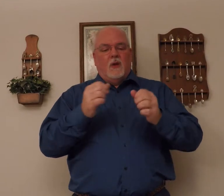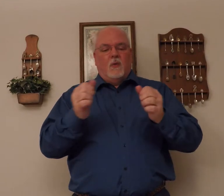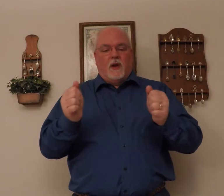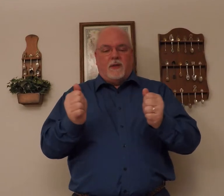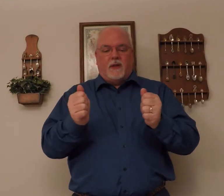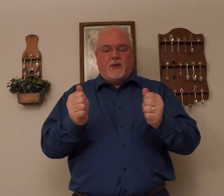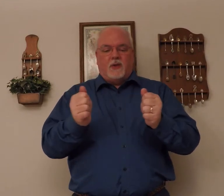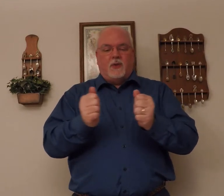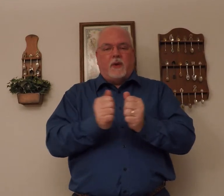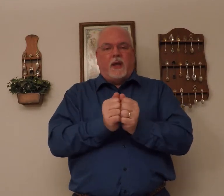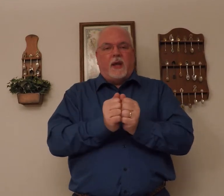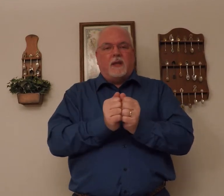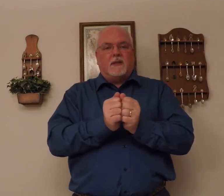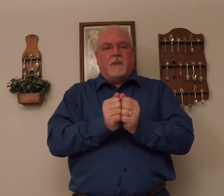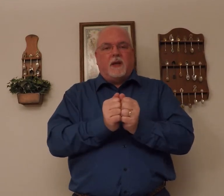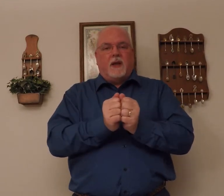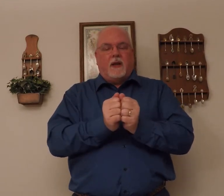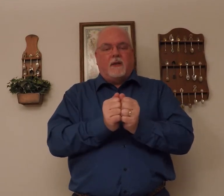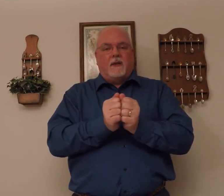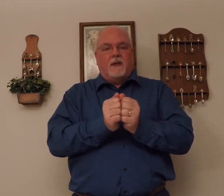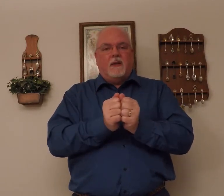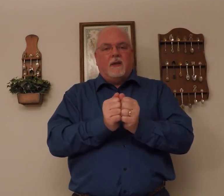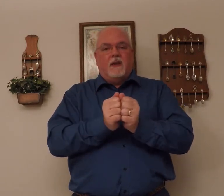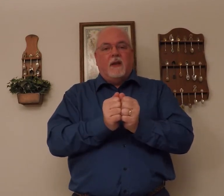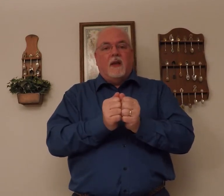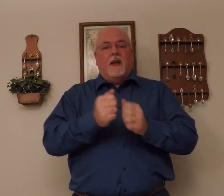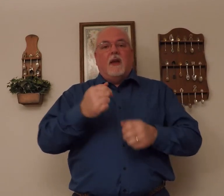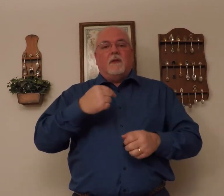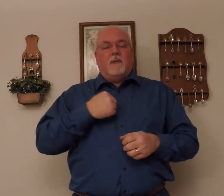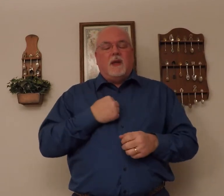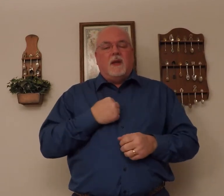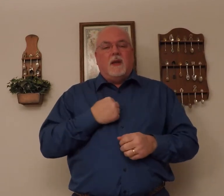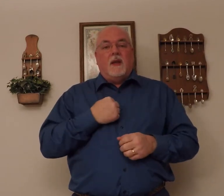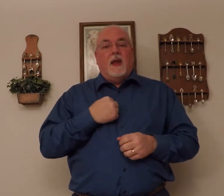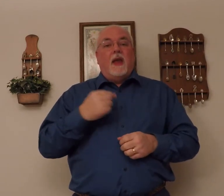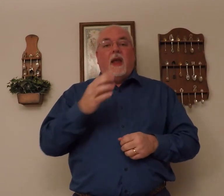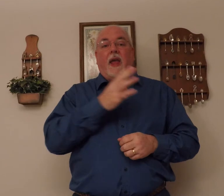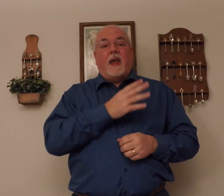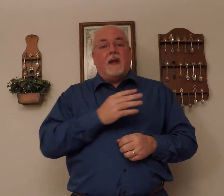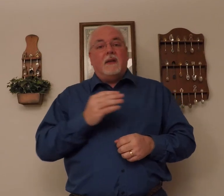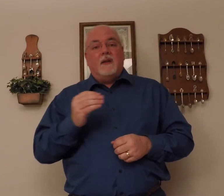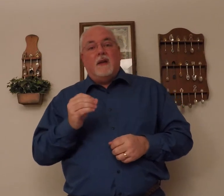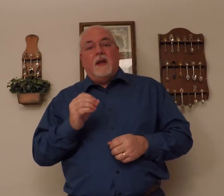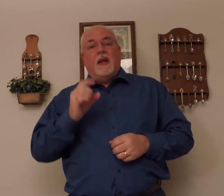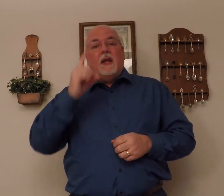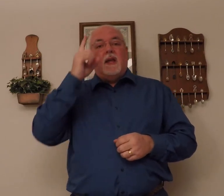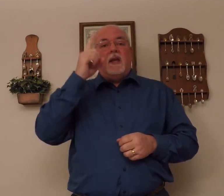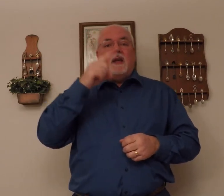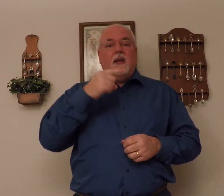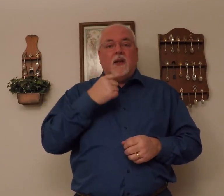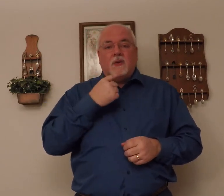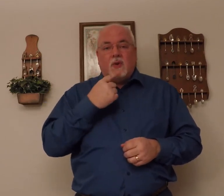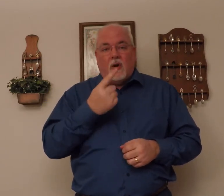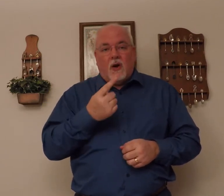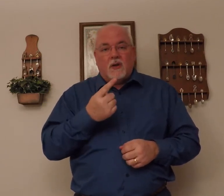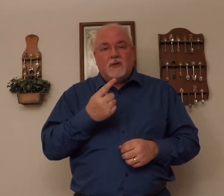with, it's the two A's coming together, me. And he talks